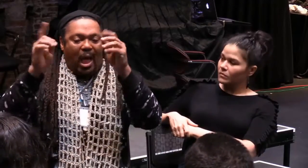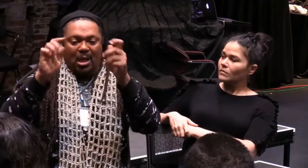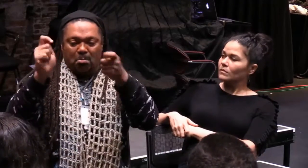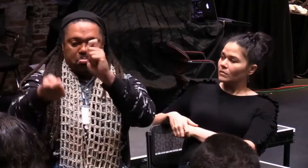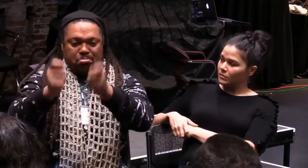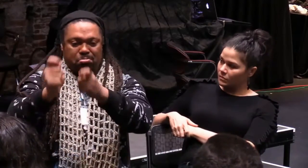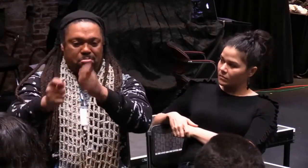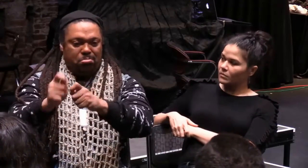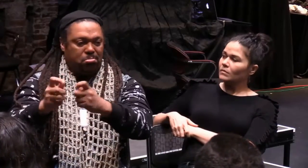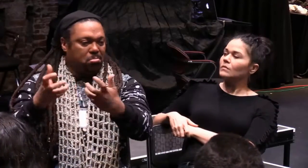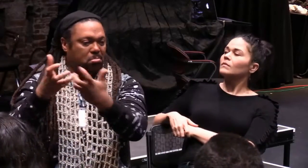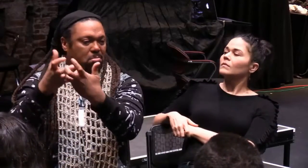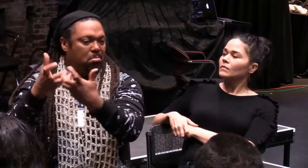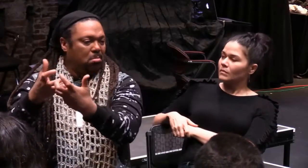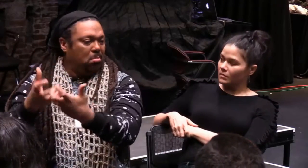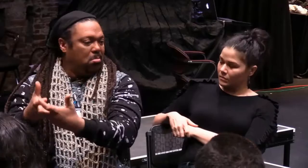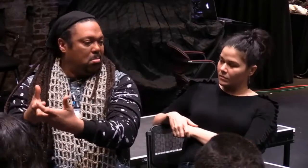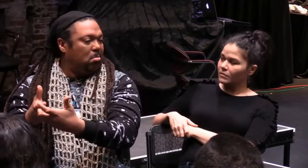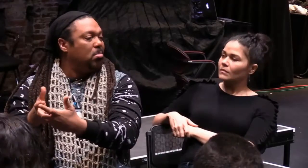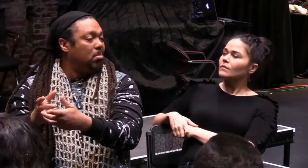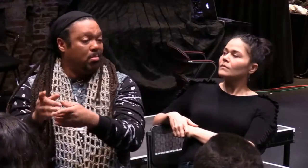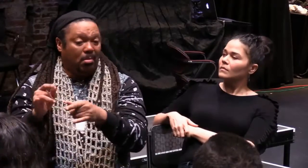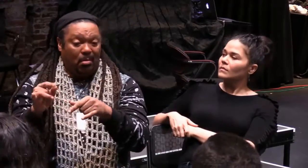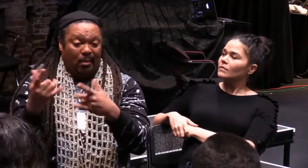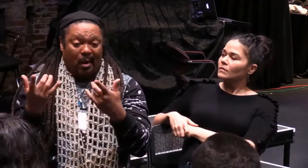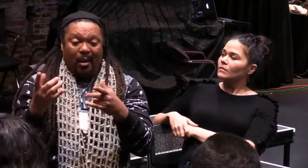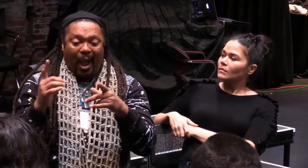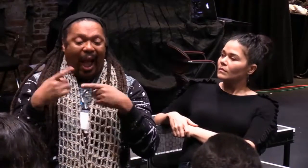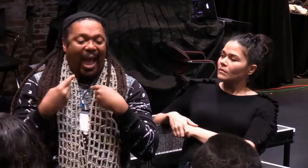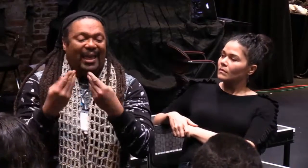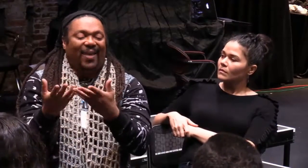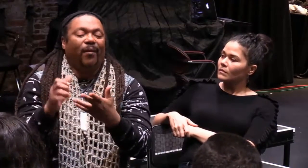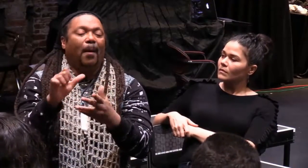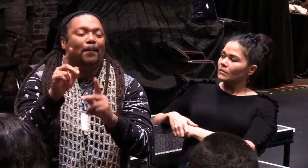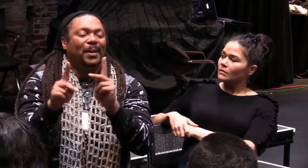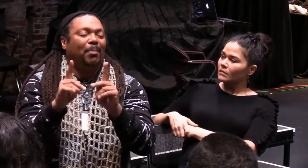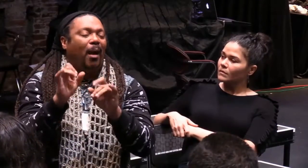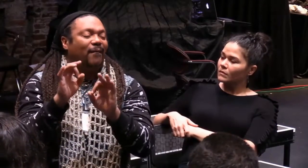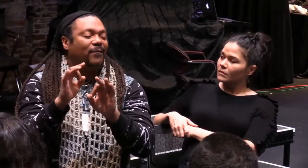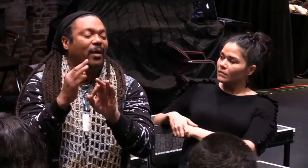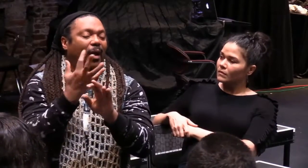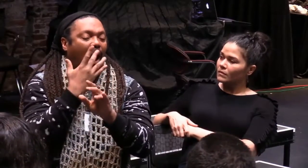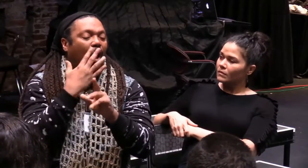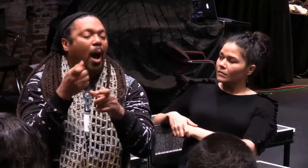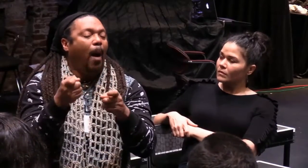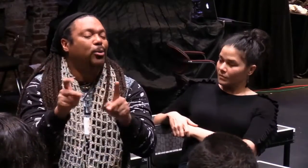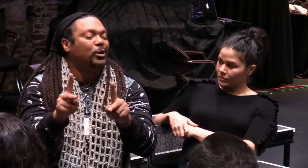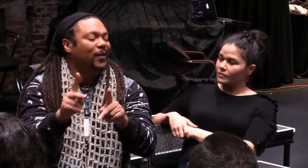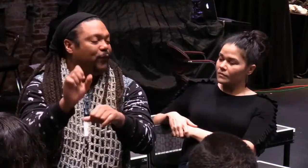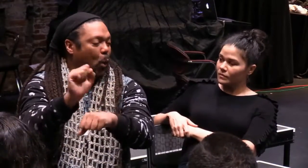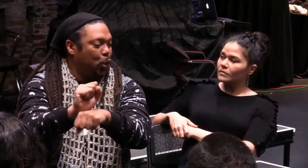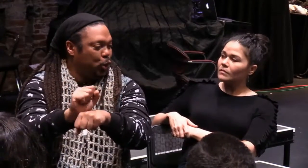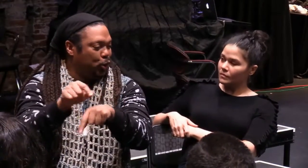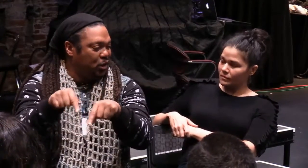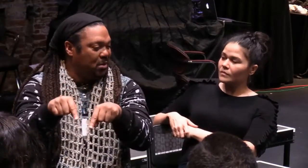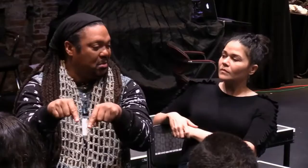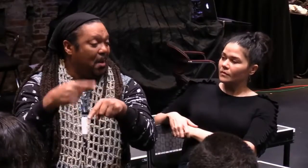I produce, that I do all the adaptations, I design, A to Z. And that way I'm giving people of color, creating